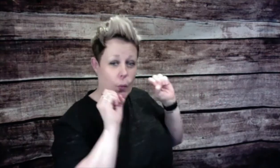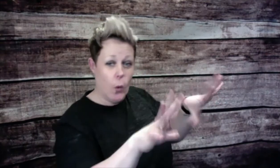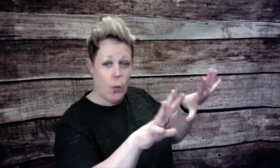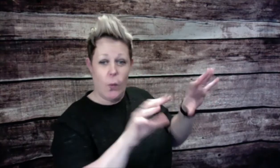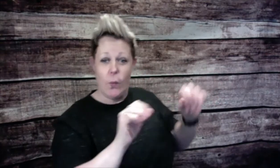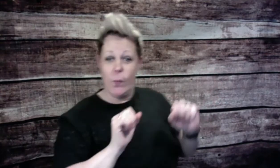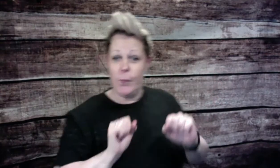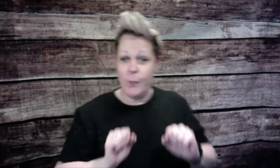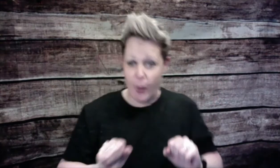Okay,